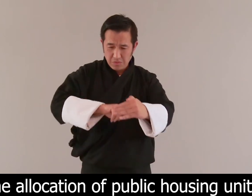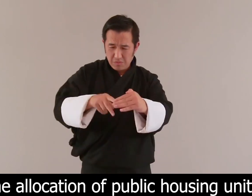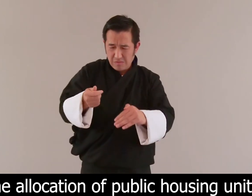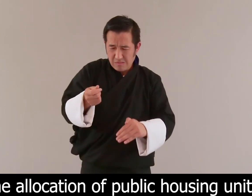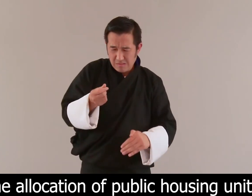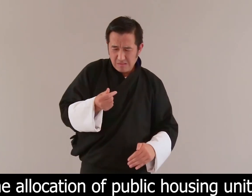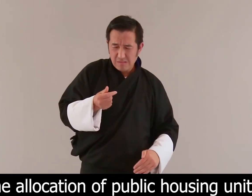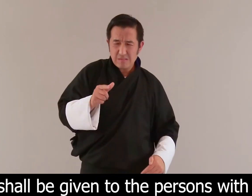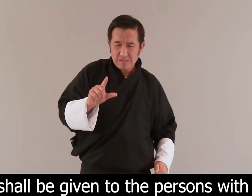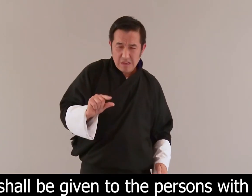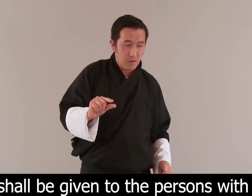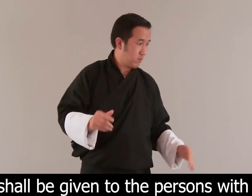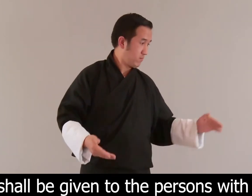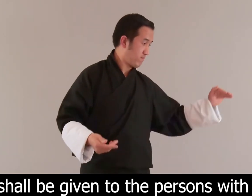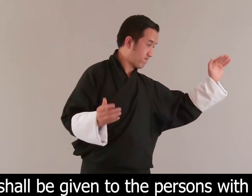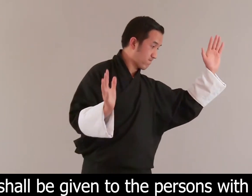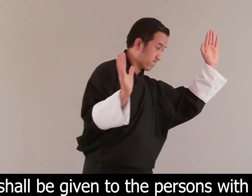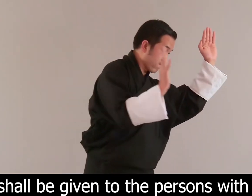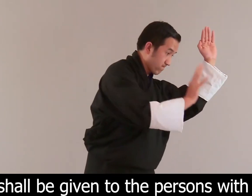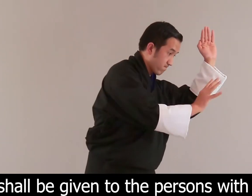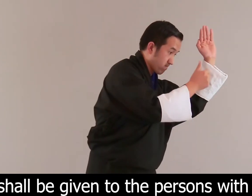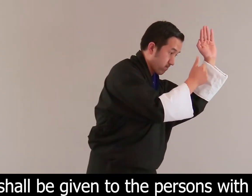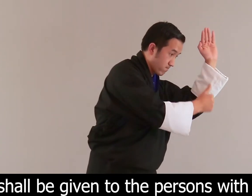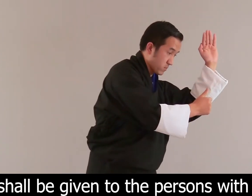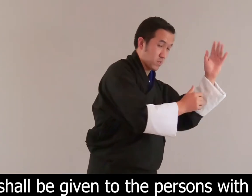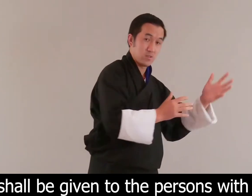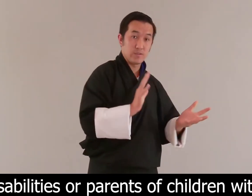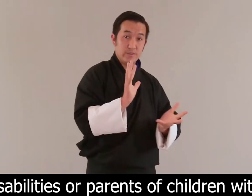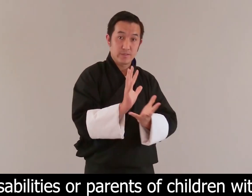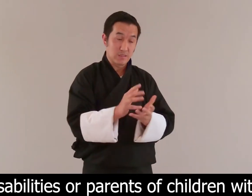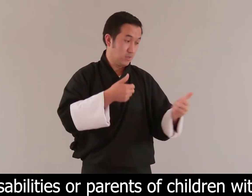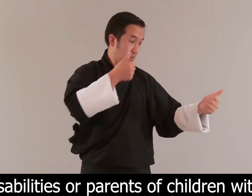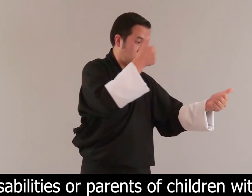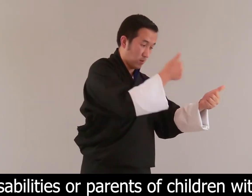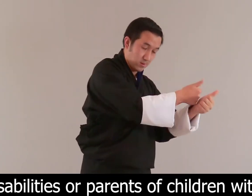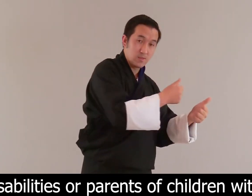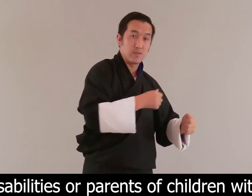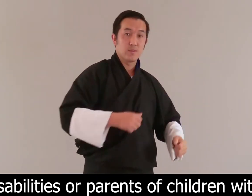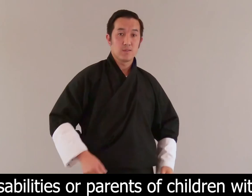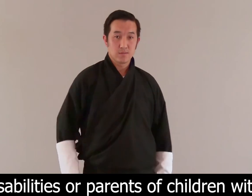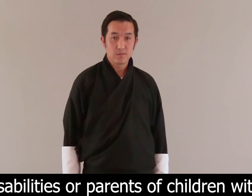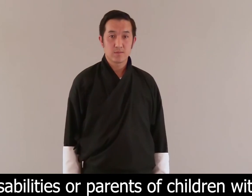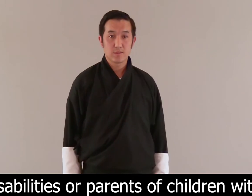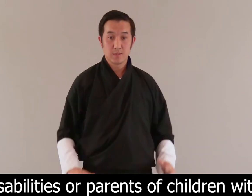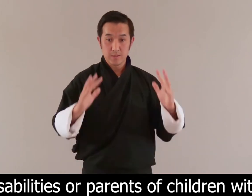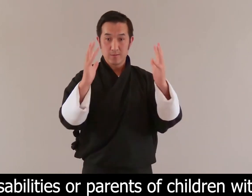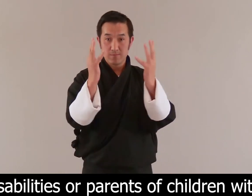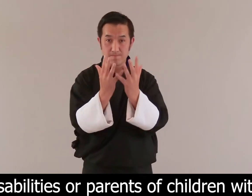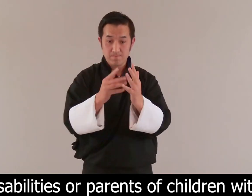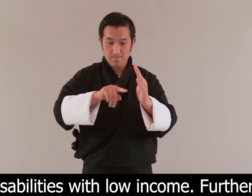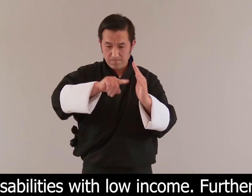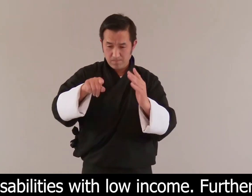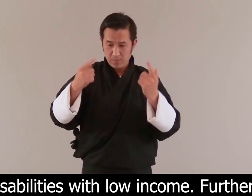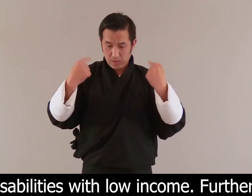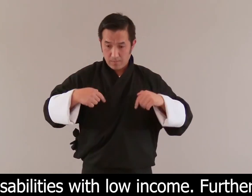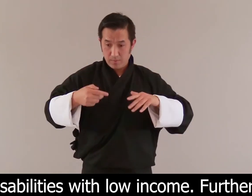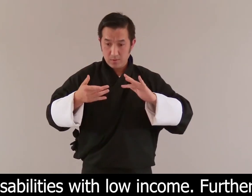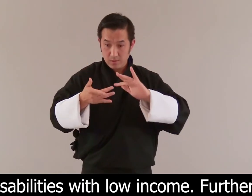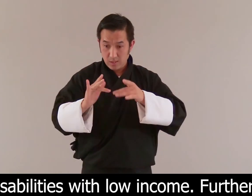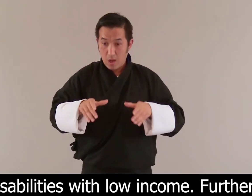units shall be given to the persons with disabilities or parents of children with disabilities with low income.